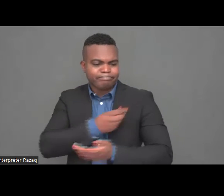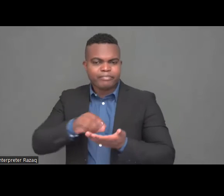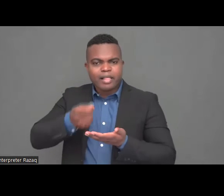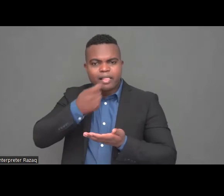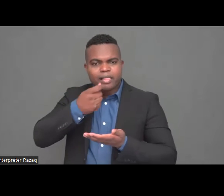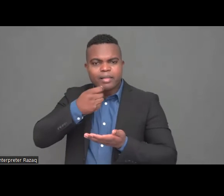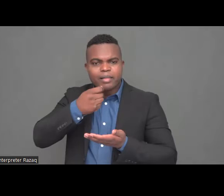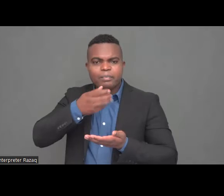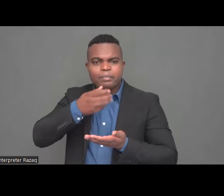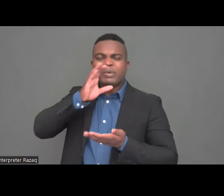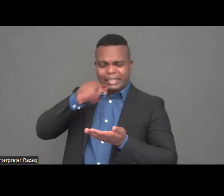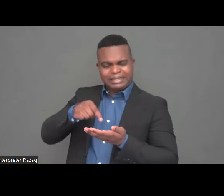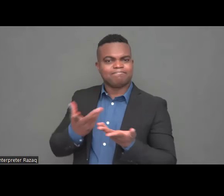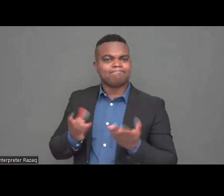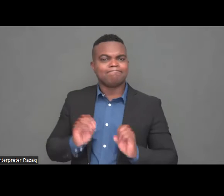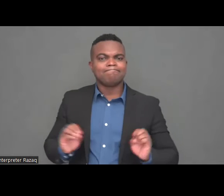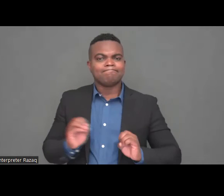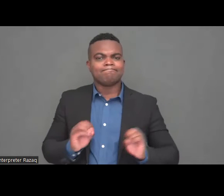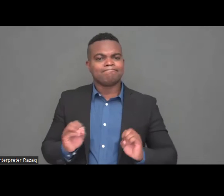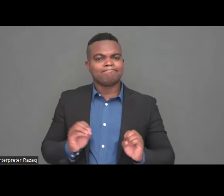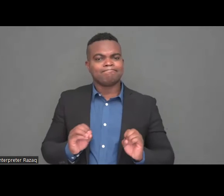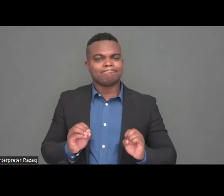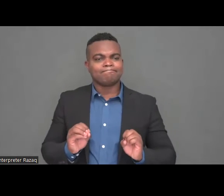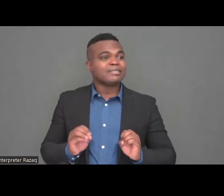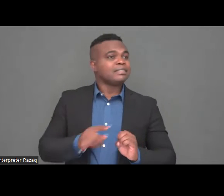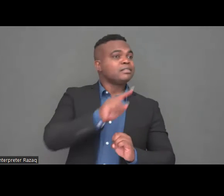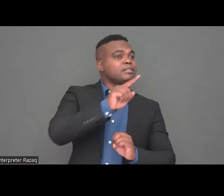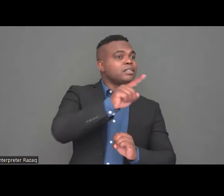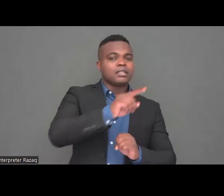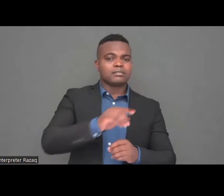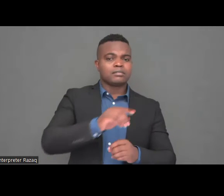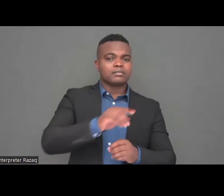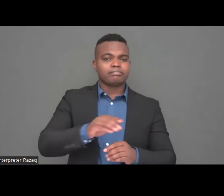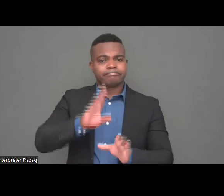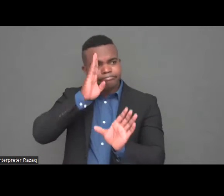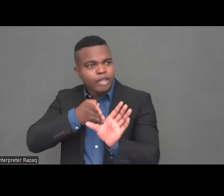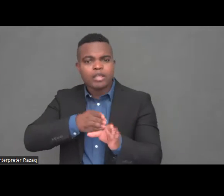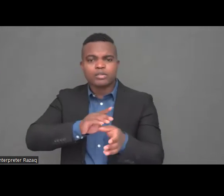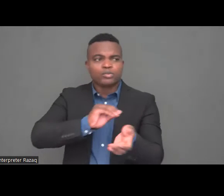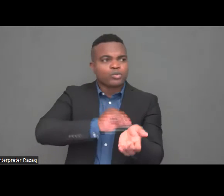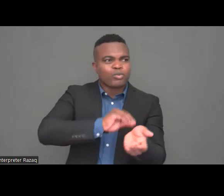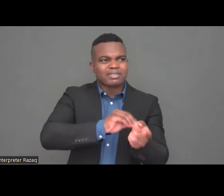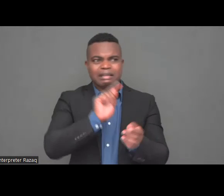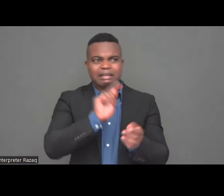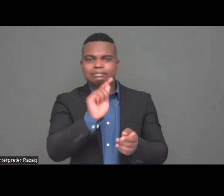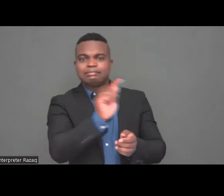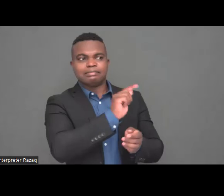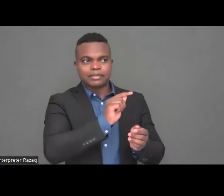purchased with prescriptions. Mainly, it is anti-epileptic and